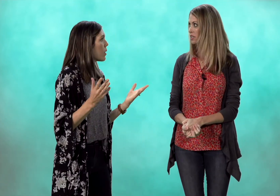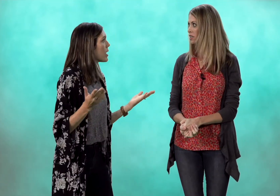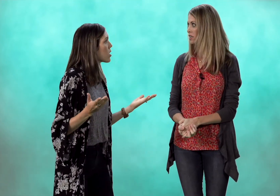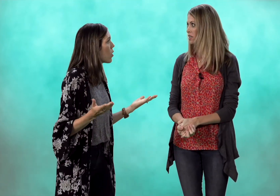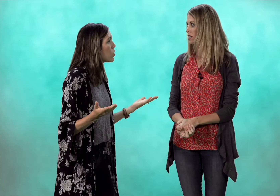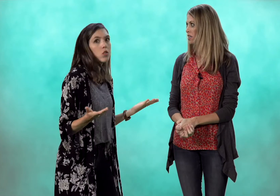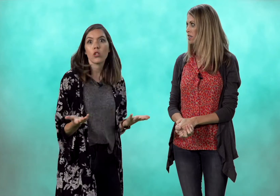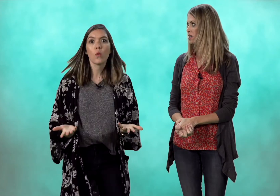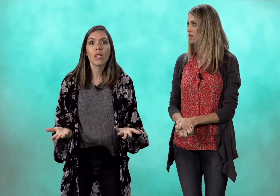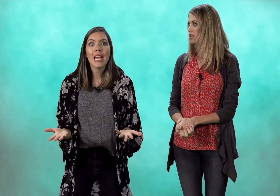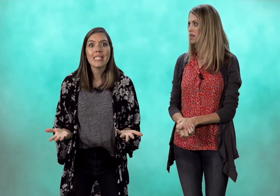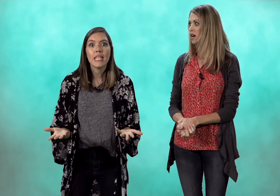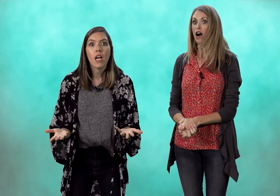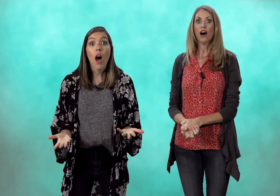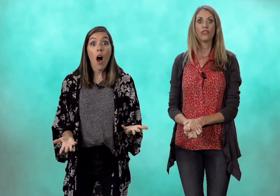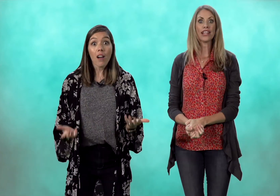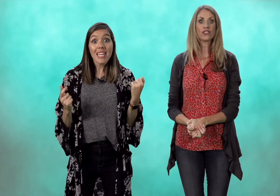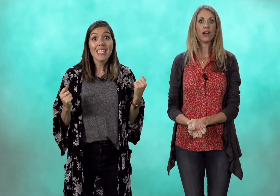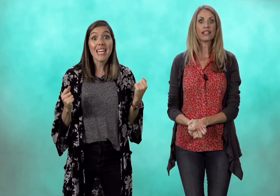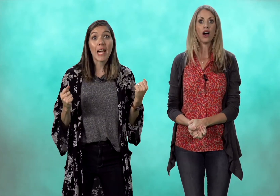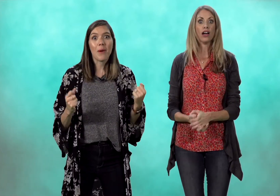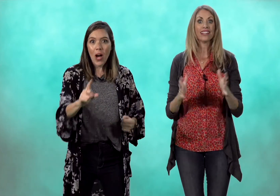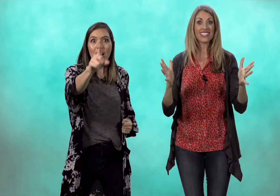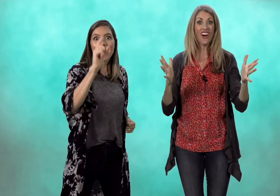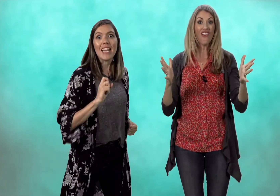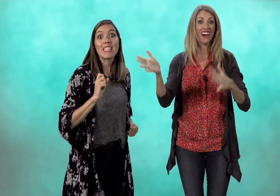need to go to do our lesson our lesson time let's go